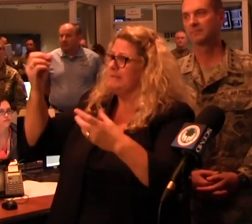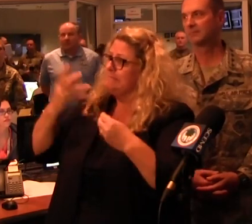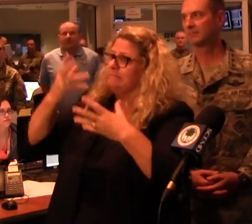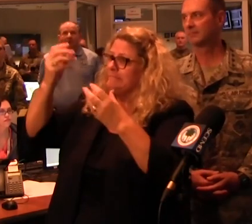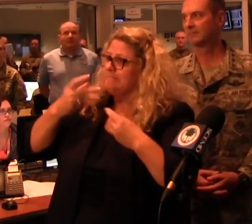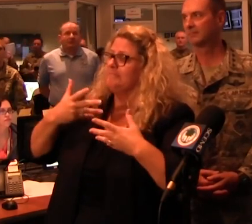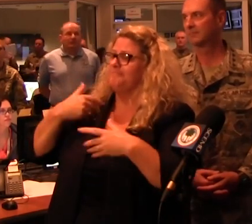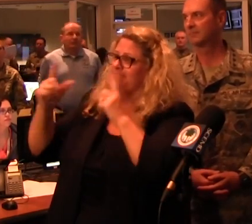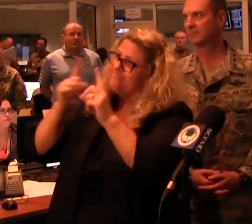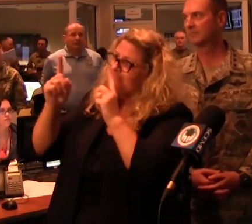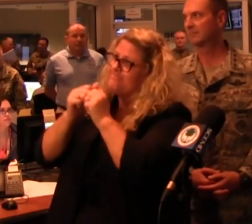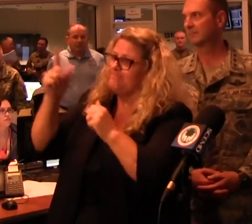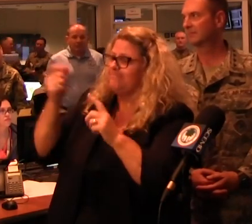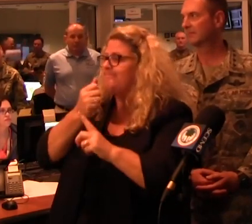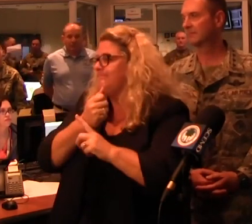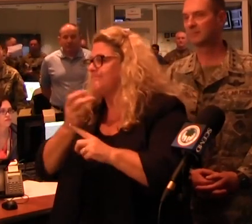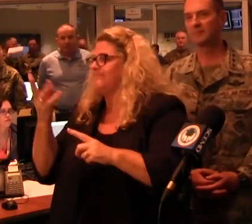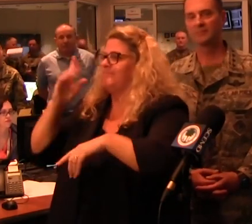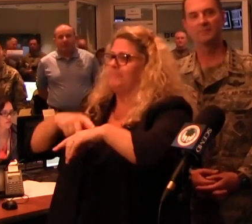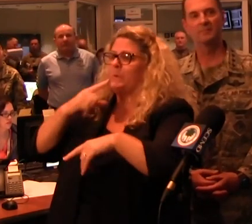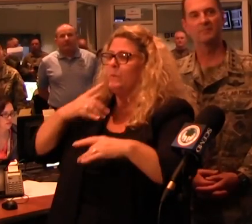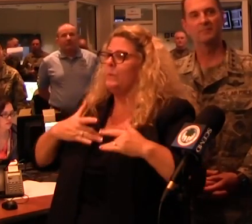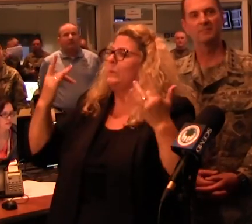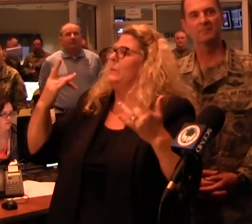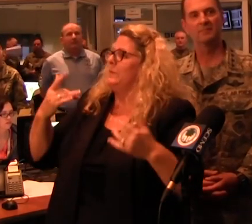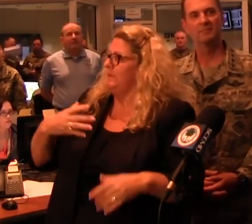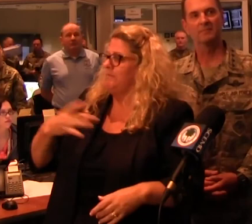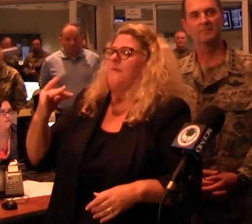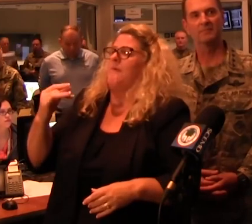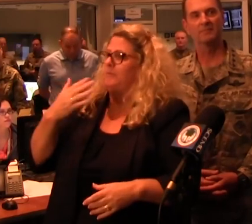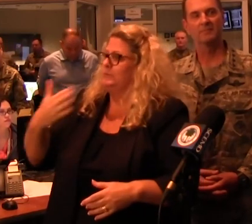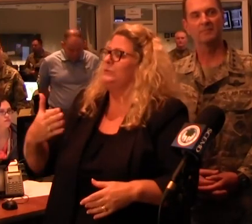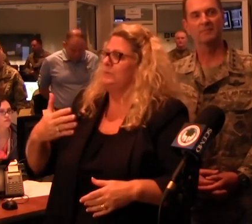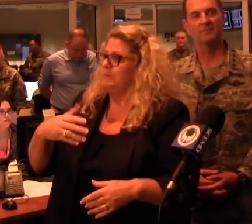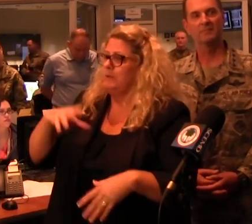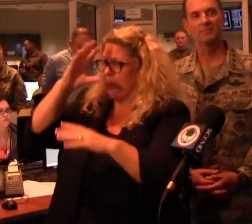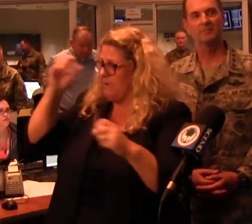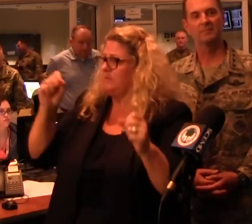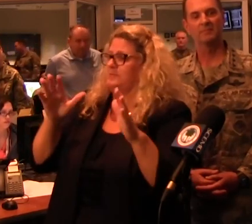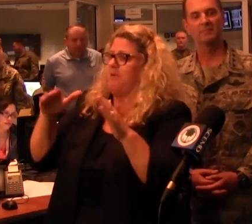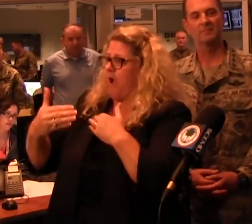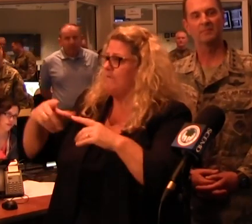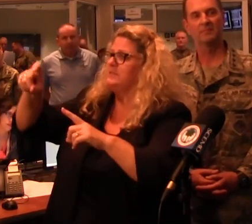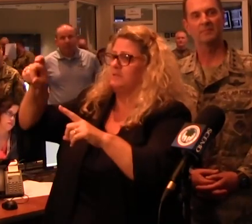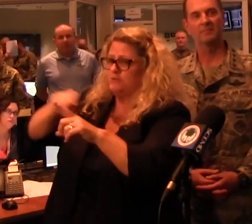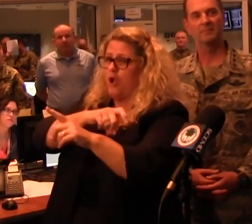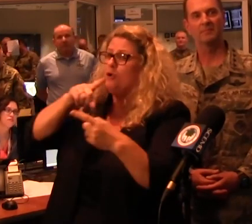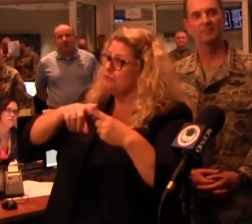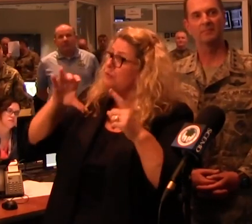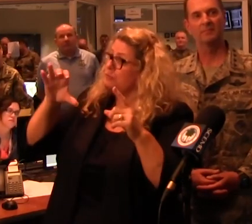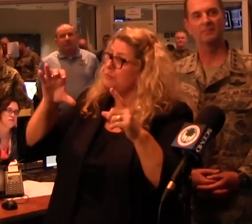numerous times. And I know the President's office has called Sheraw,